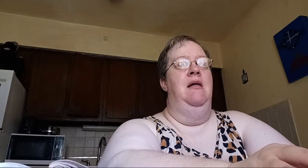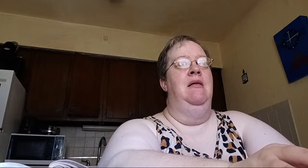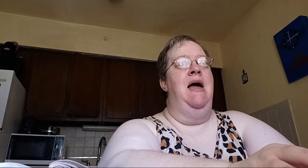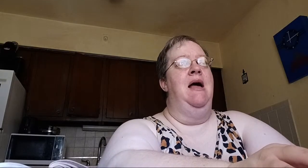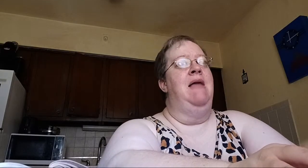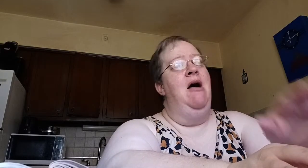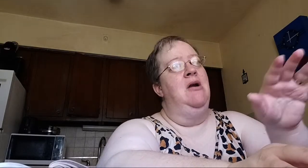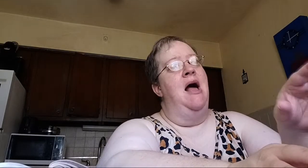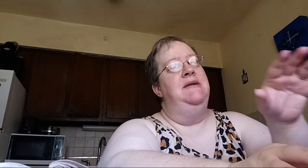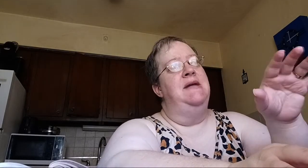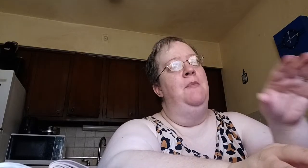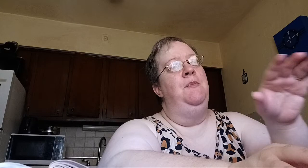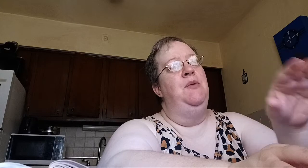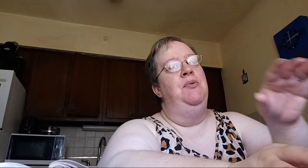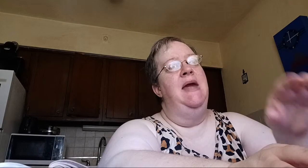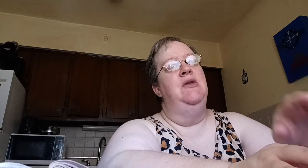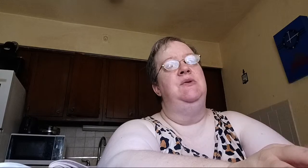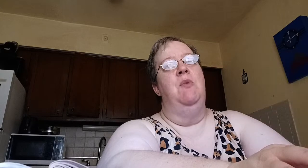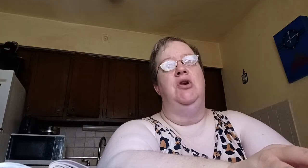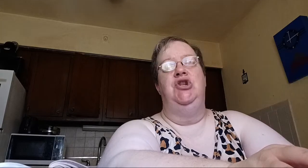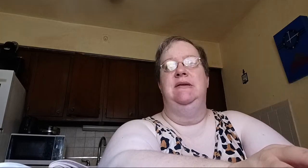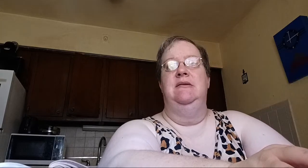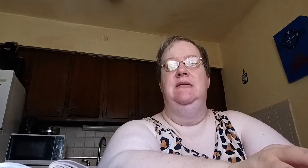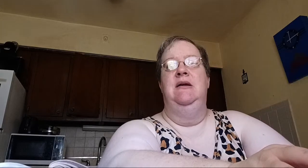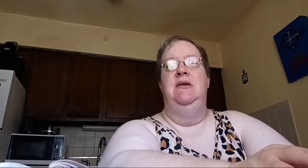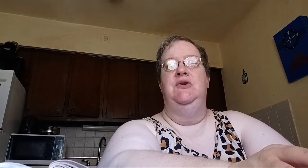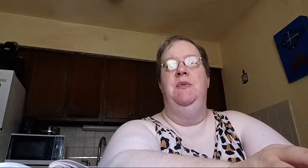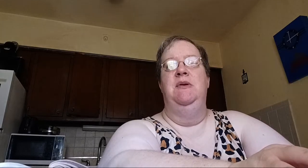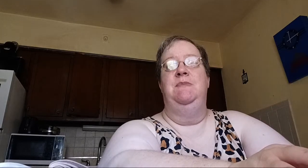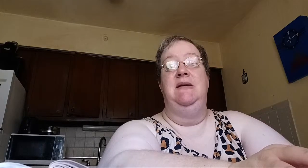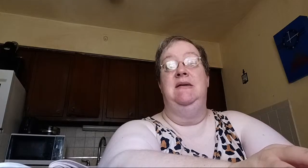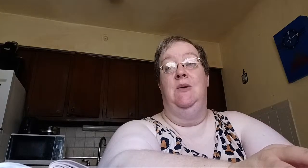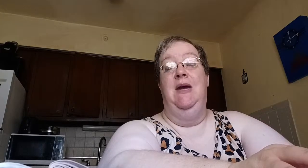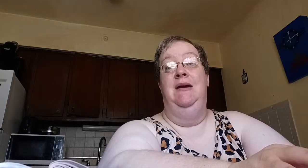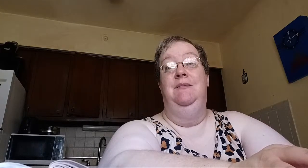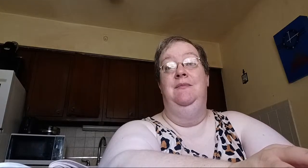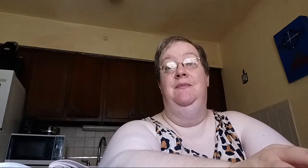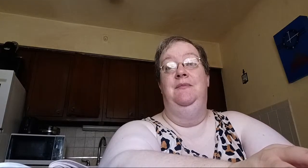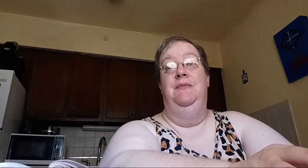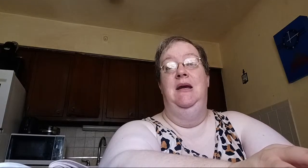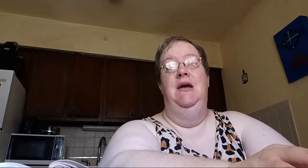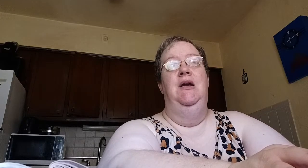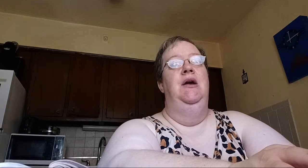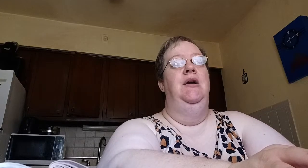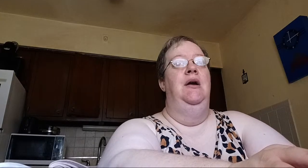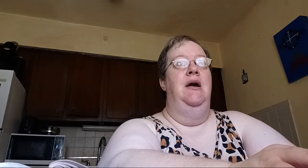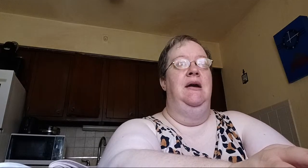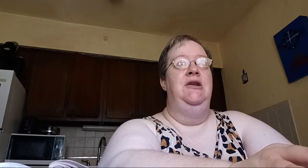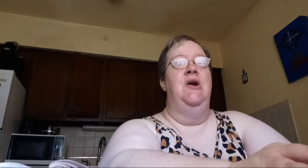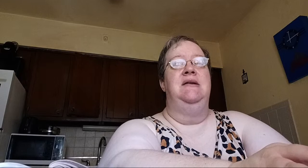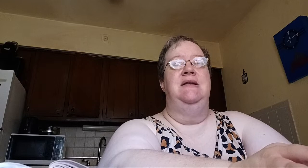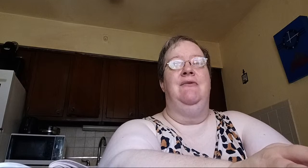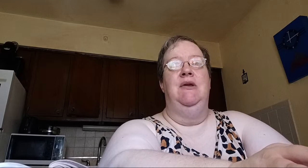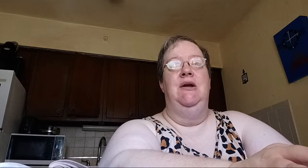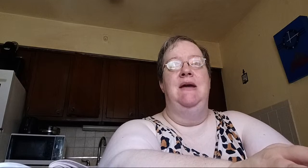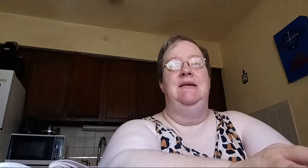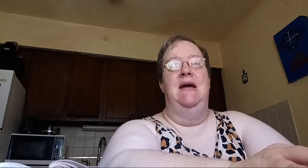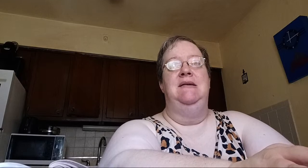Allow God to help you plan those margins and those open spaces. Okay. Again, you guys have a really great day. Stay